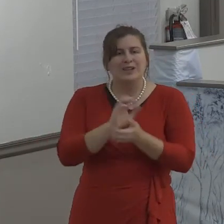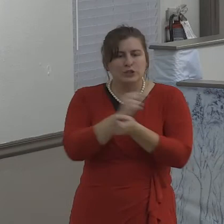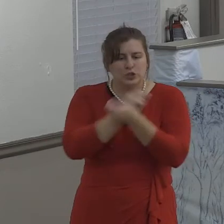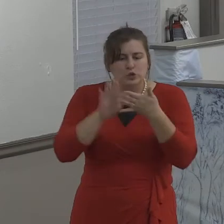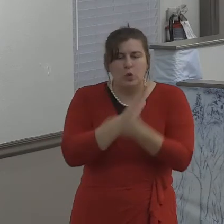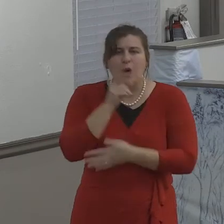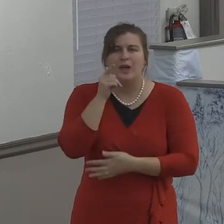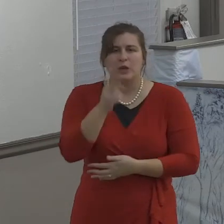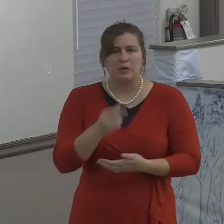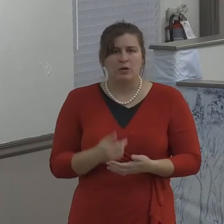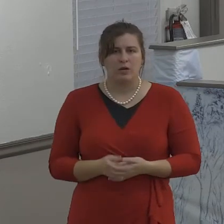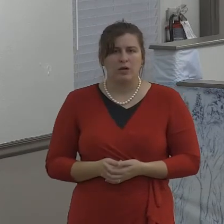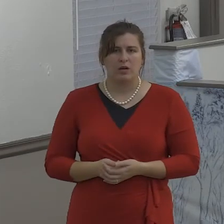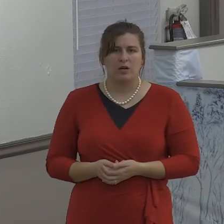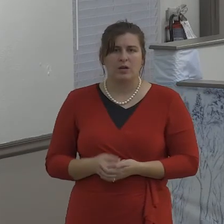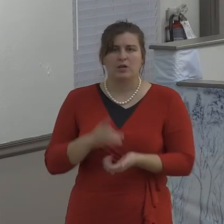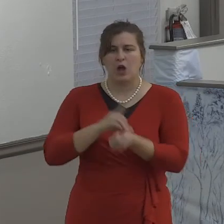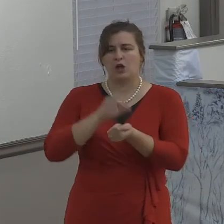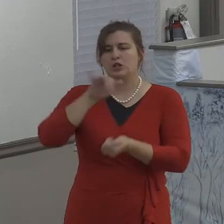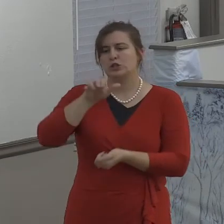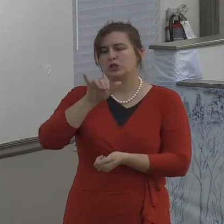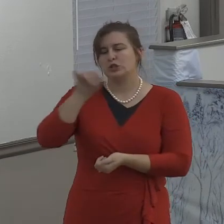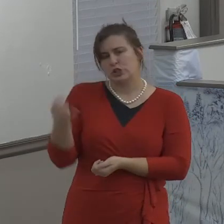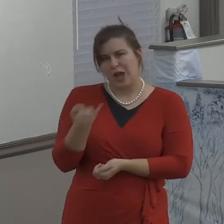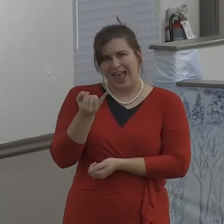well you know three years ago you